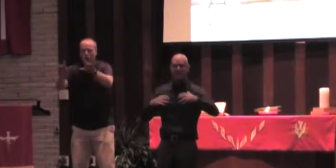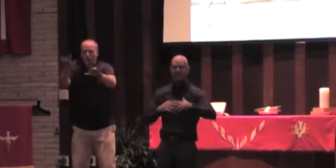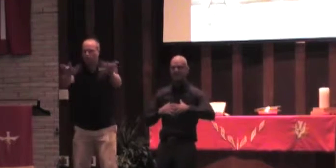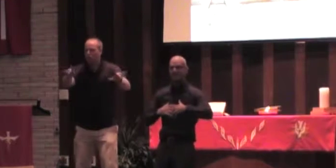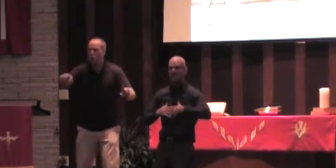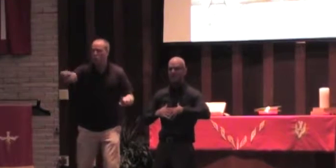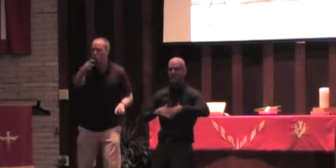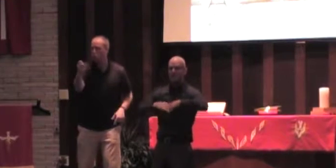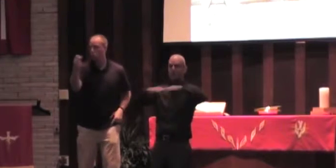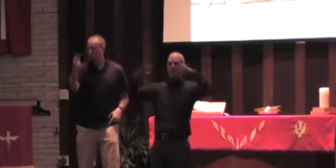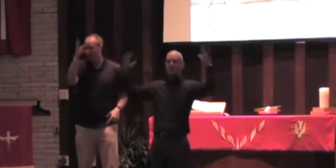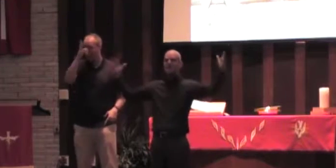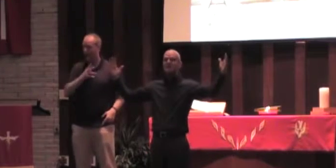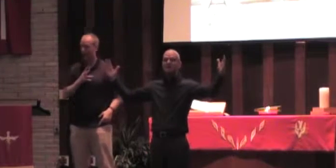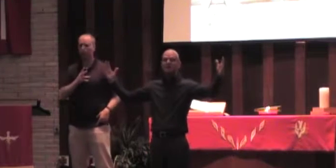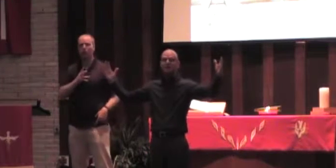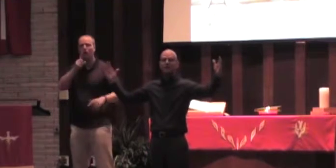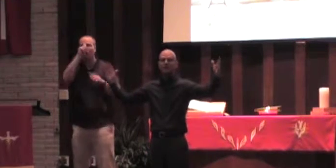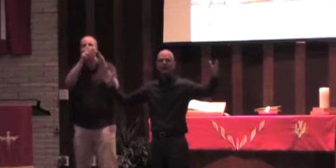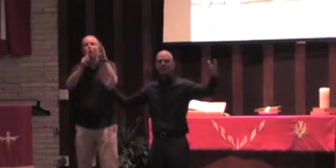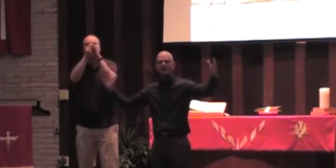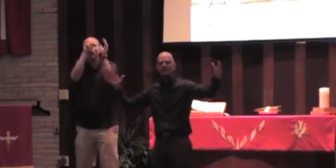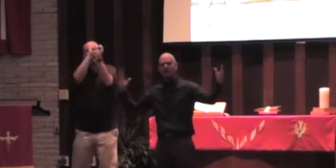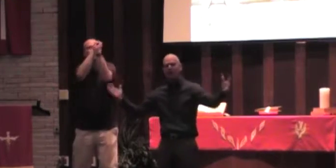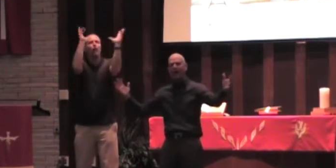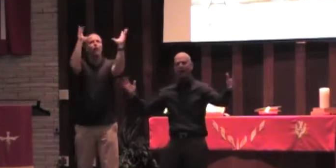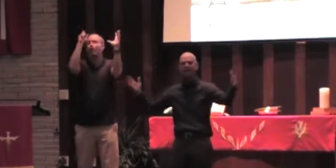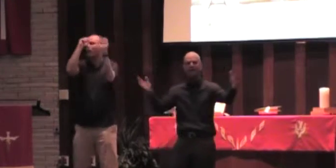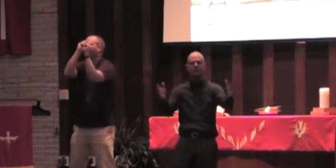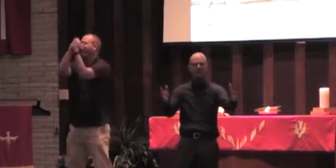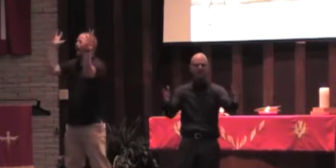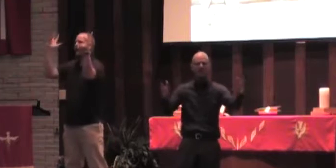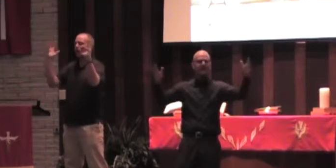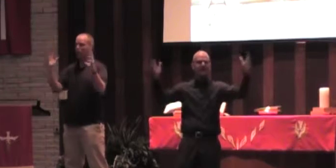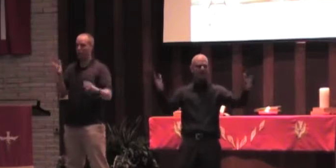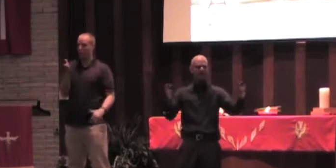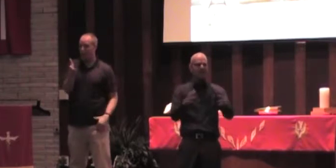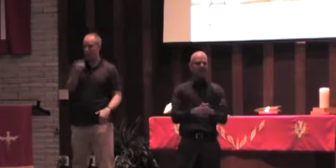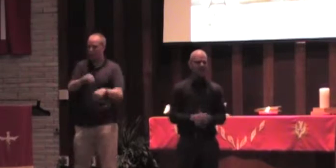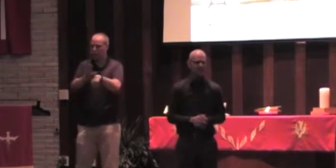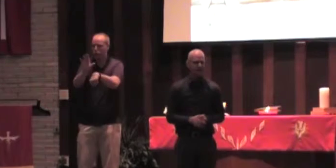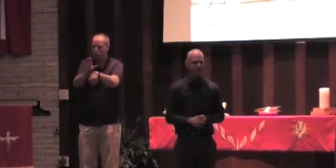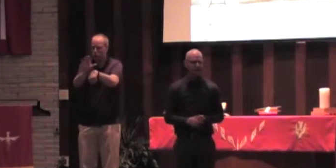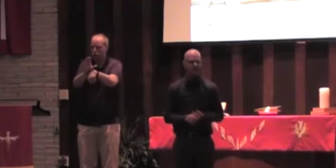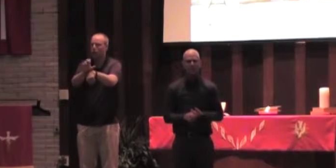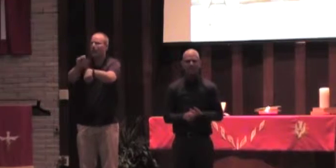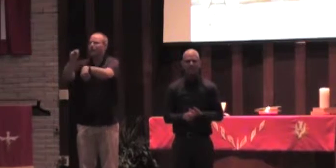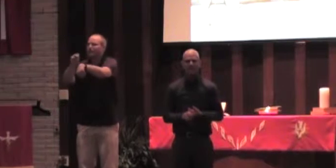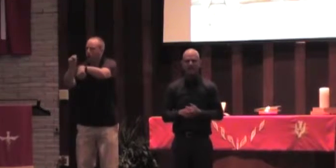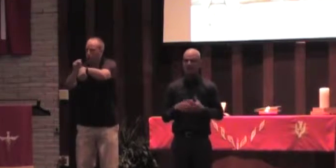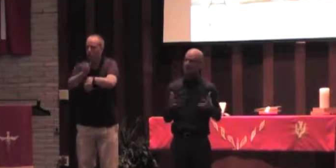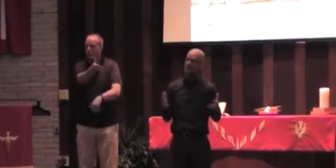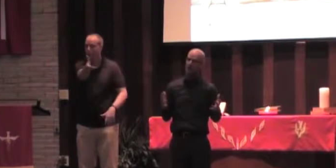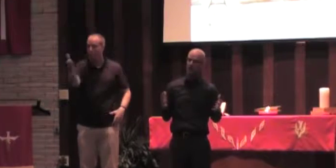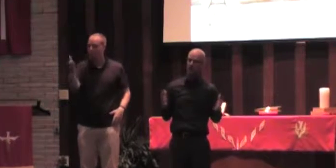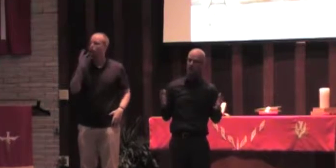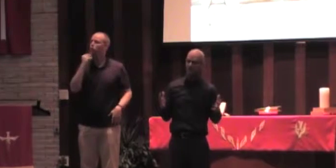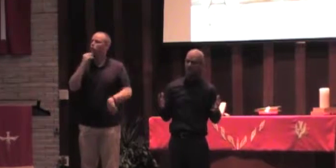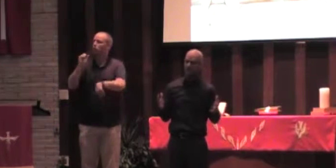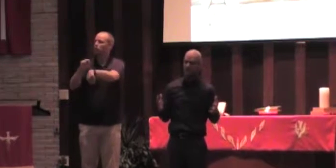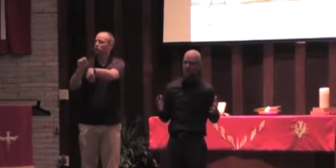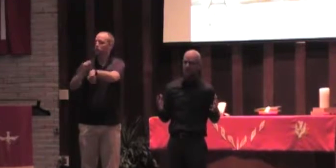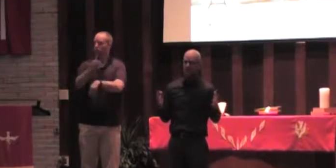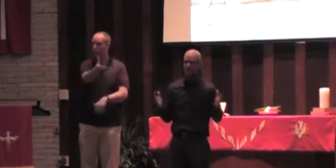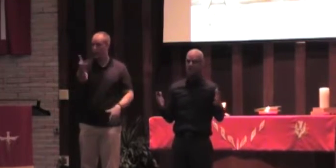just amazing stuff's starting to happen, and it's all happening in the church. It's happening in the synagogue, but of course, the synagogue